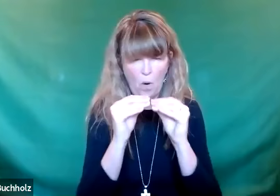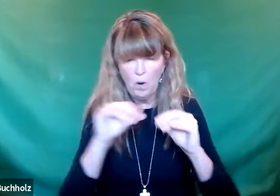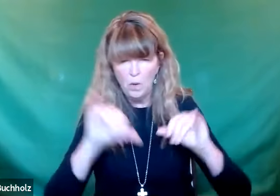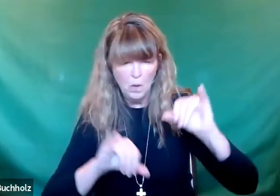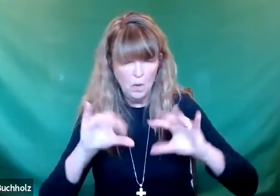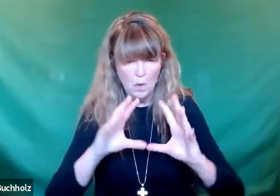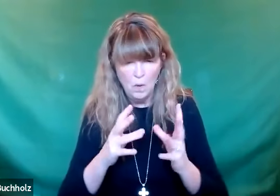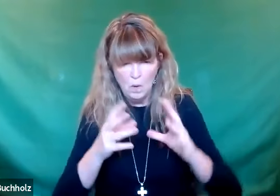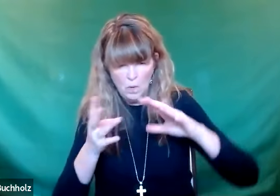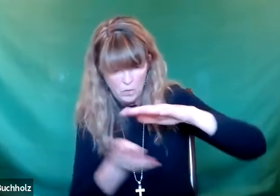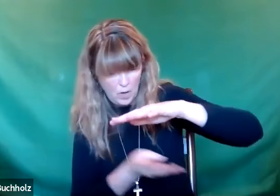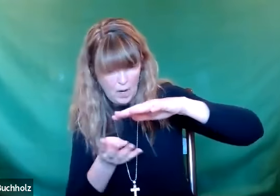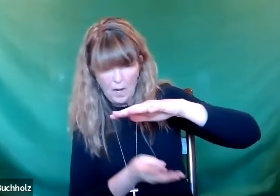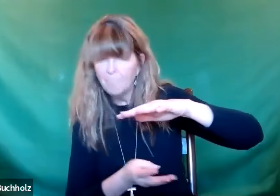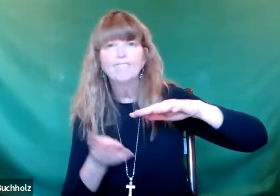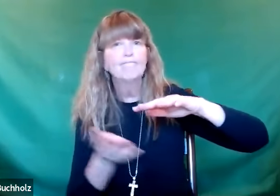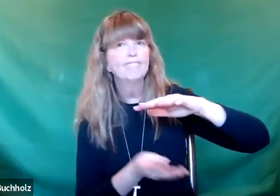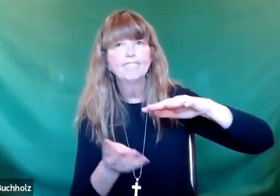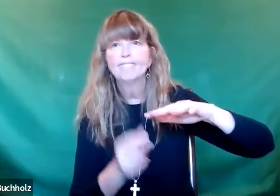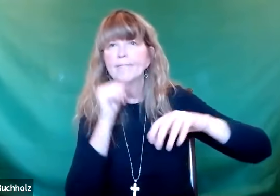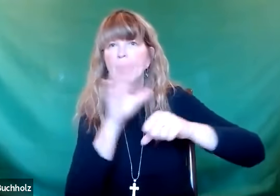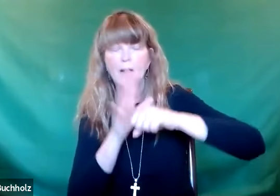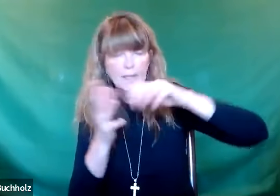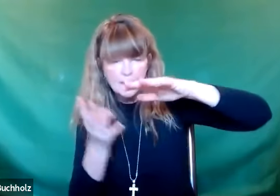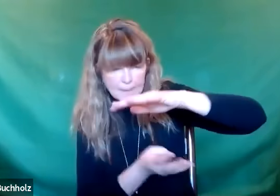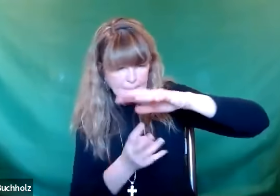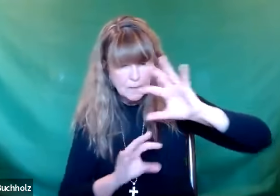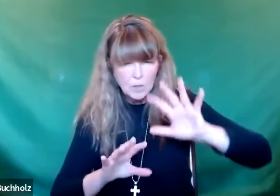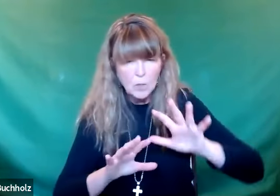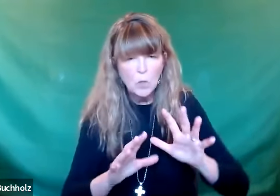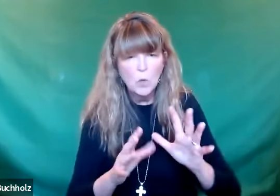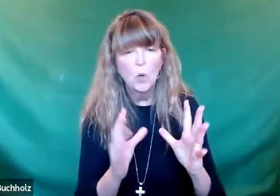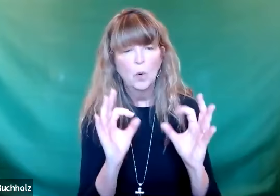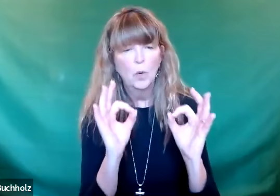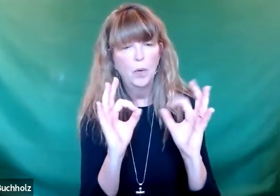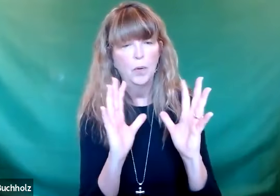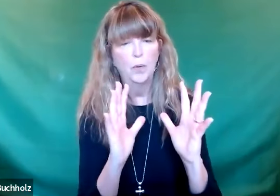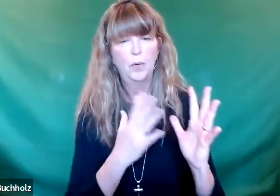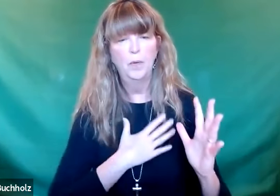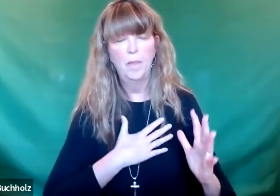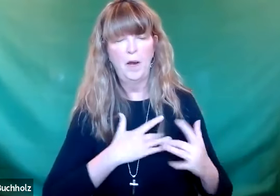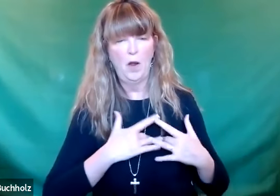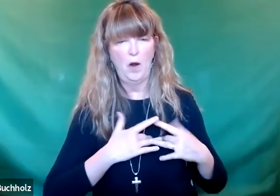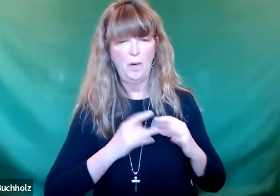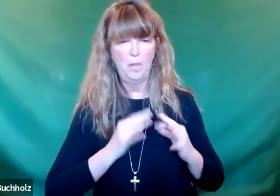the fertilizers and saw exactly what it needed. When he saw it wasn't getting enough water, it added more.